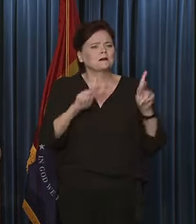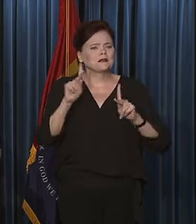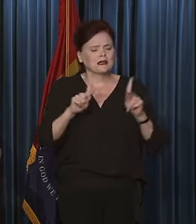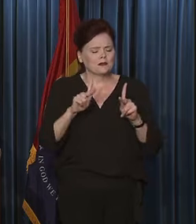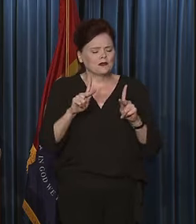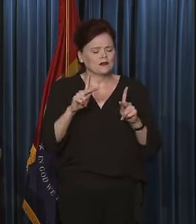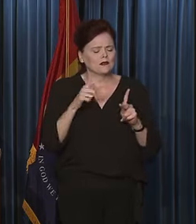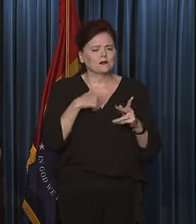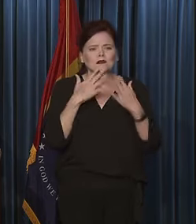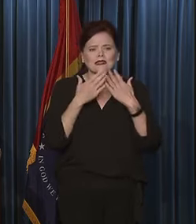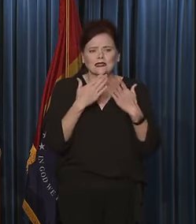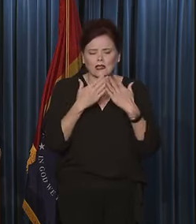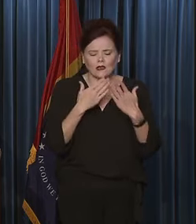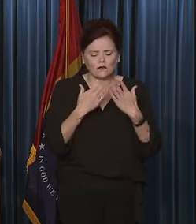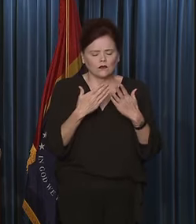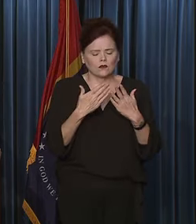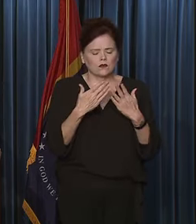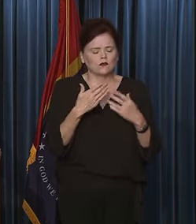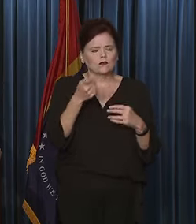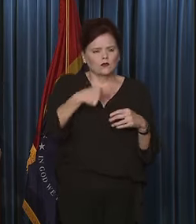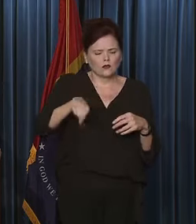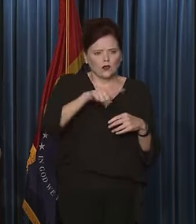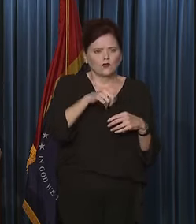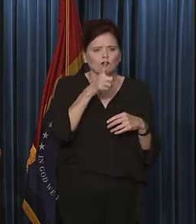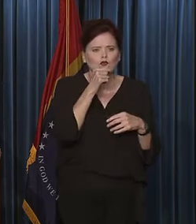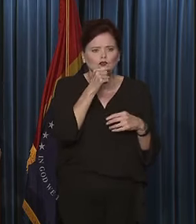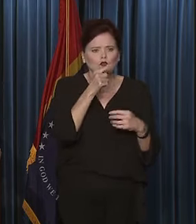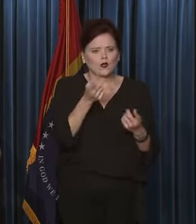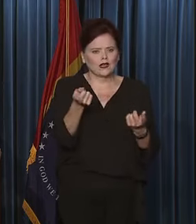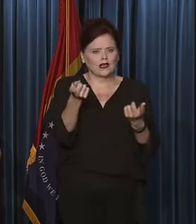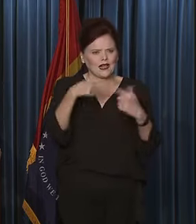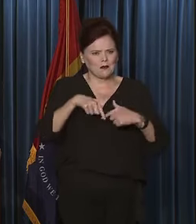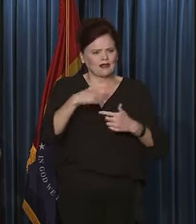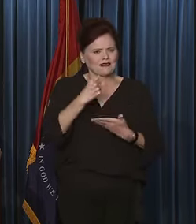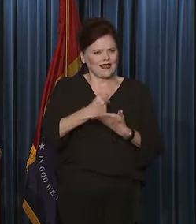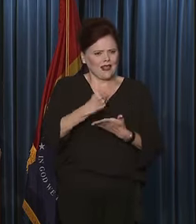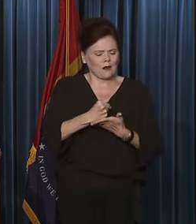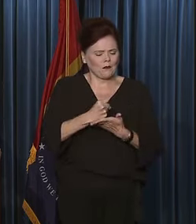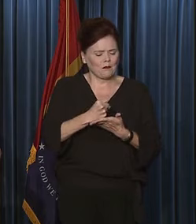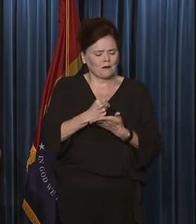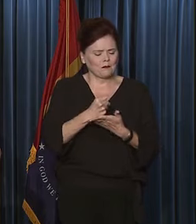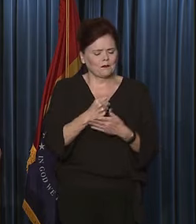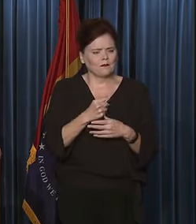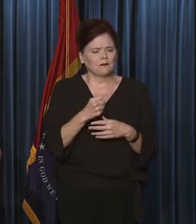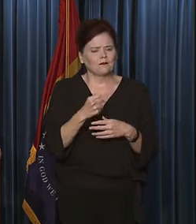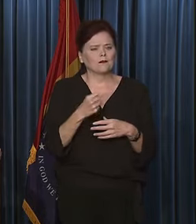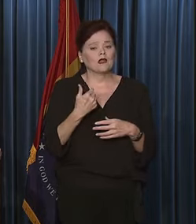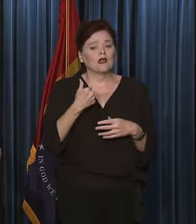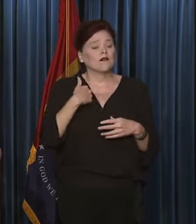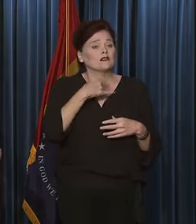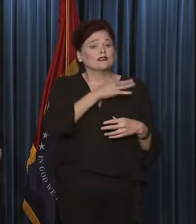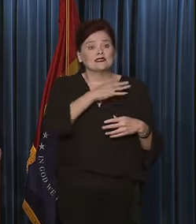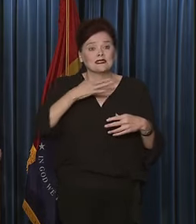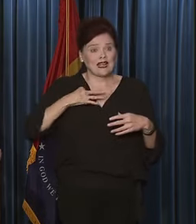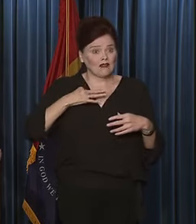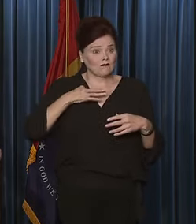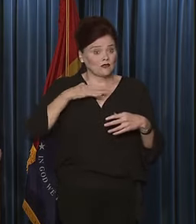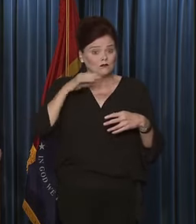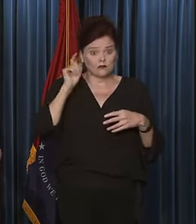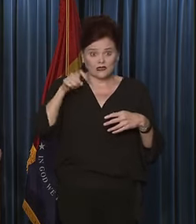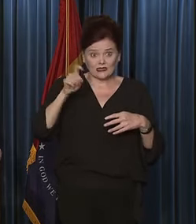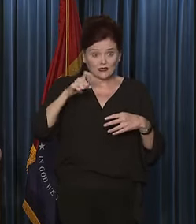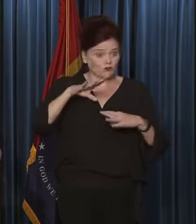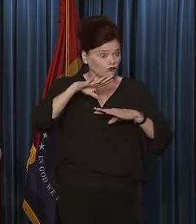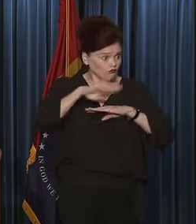I'm grateful to those who are coming here to help. Having these staffing needs met will help